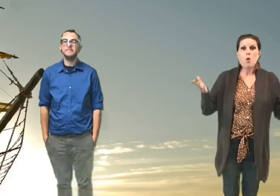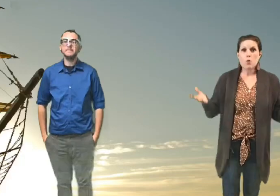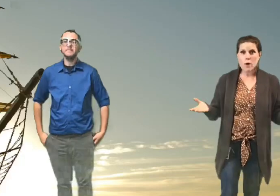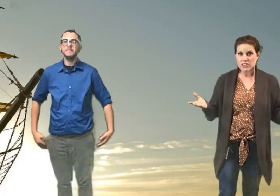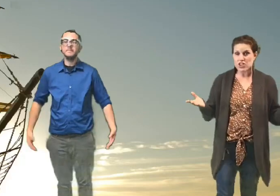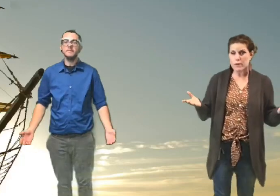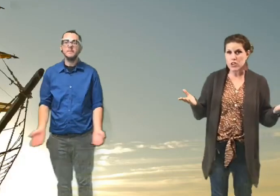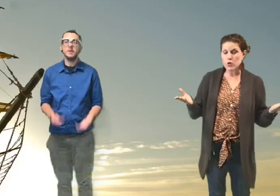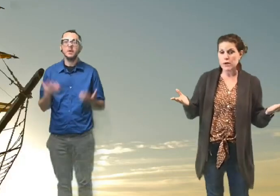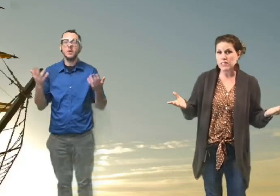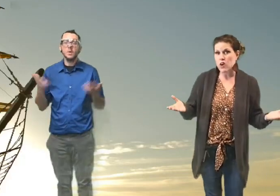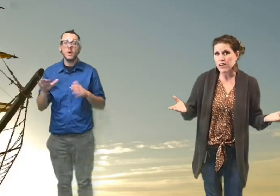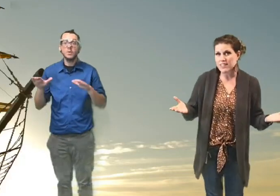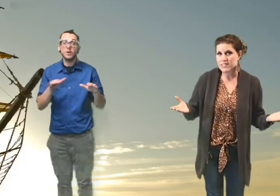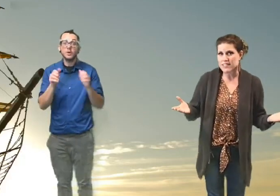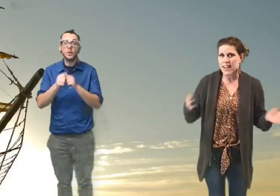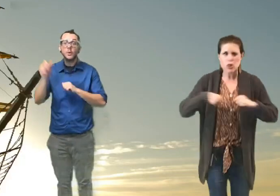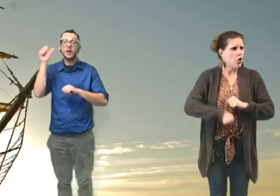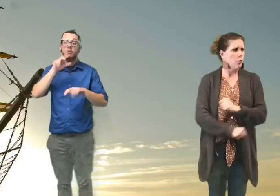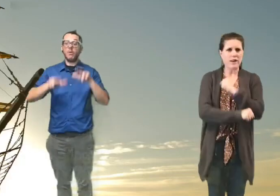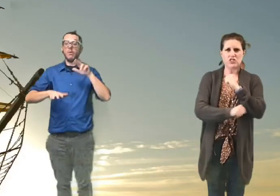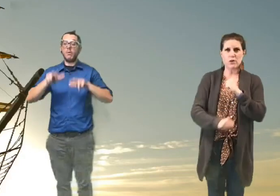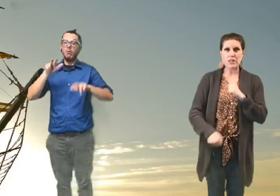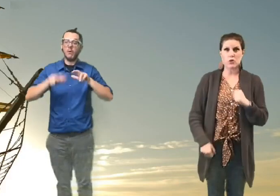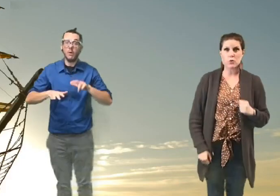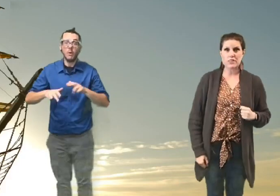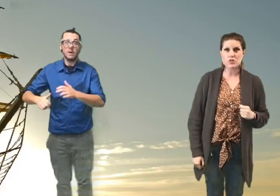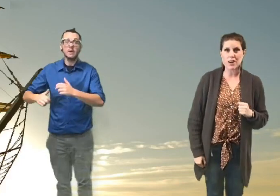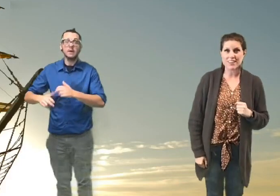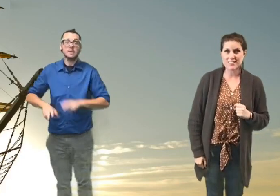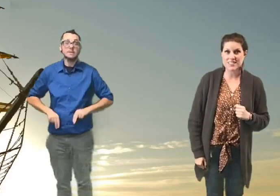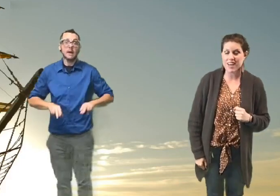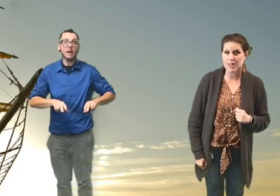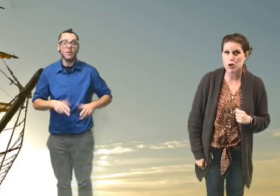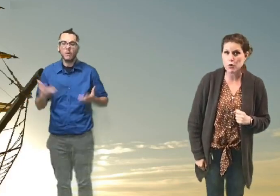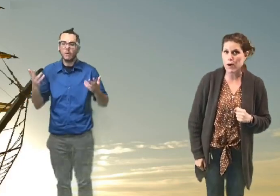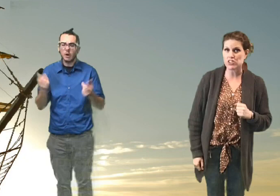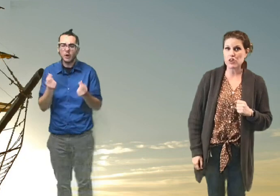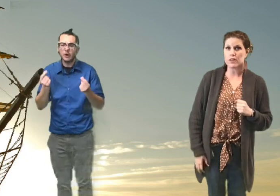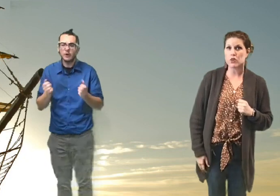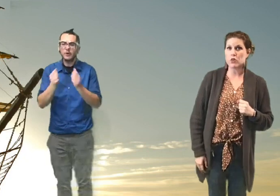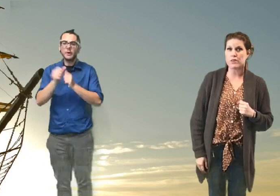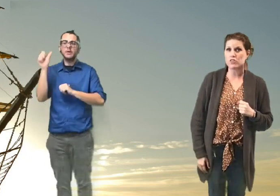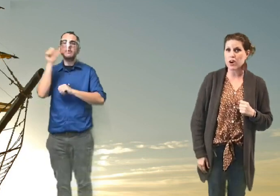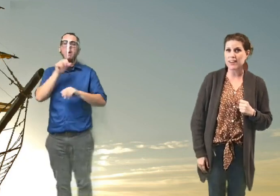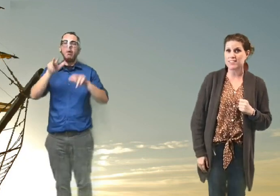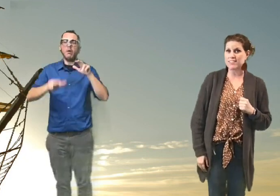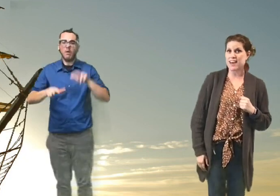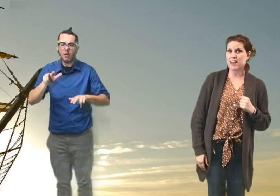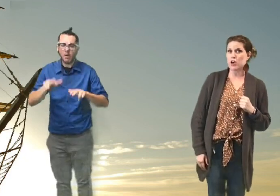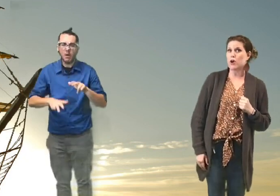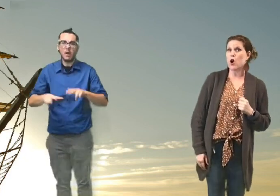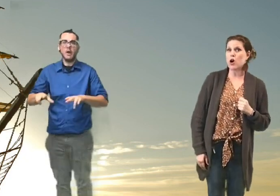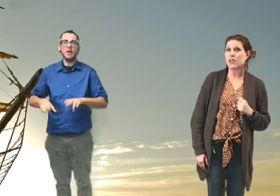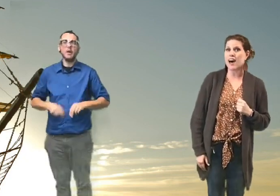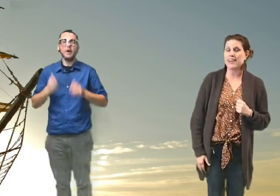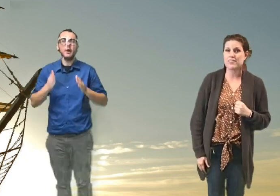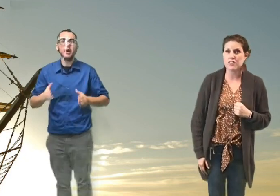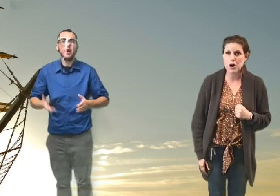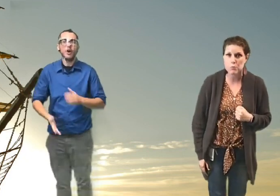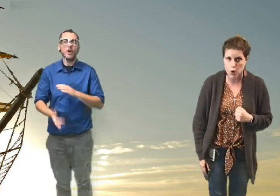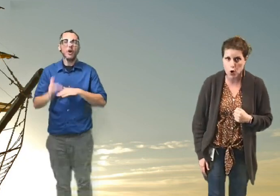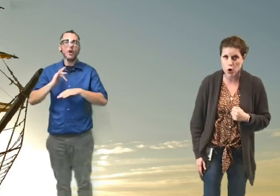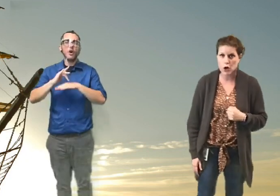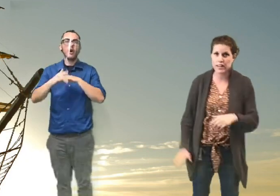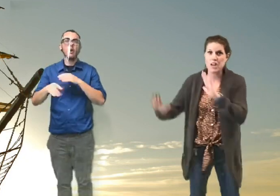What shall we do with a drunken sailor? What shall we do with a drunken sailor? What shall we do with a drunken sailor? I lie